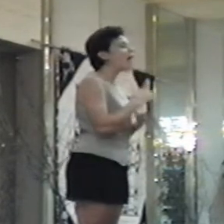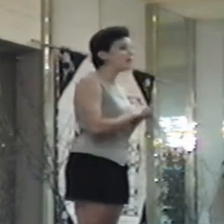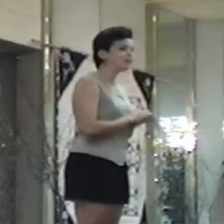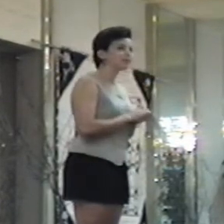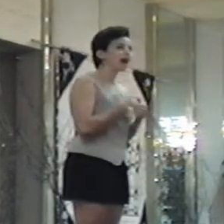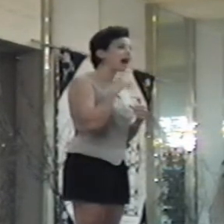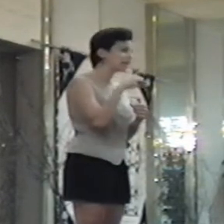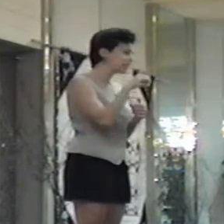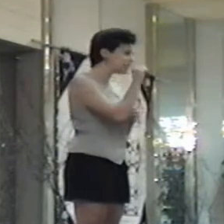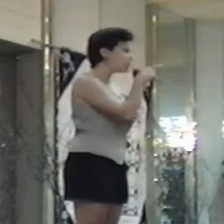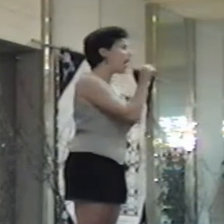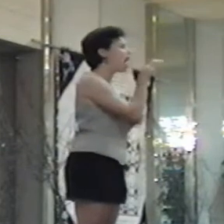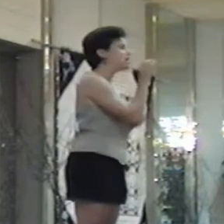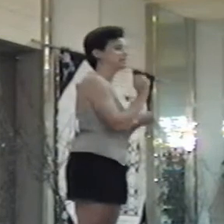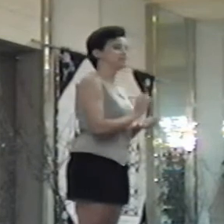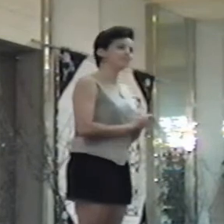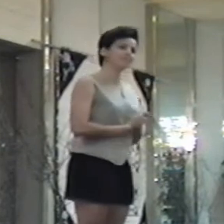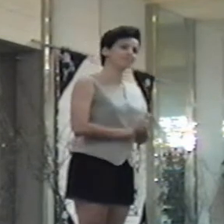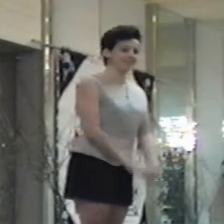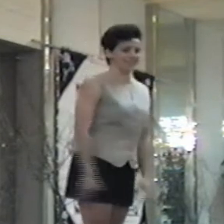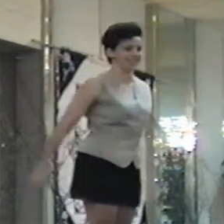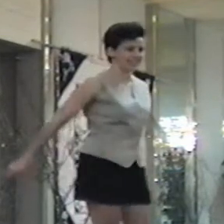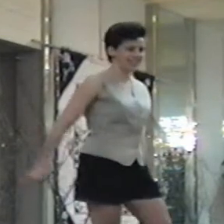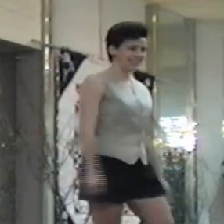I just say, please leave me alone. I need my space.